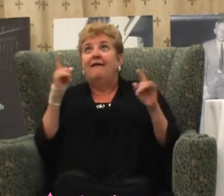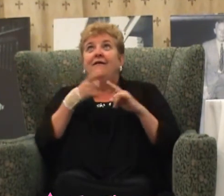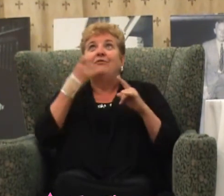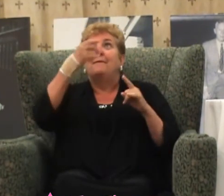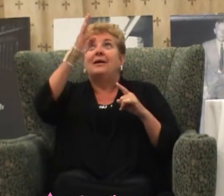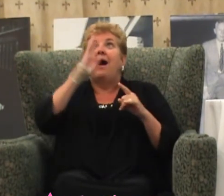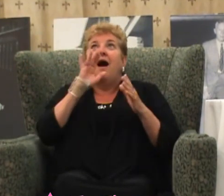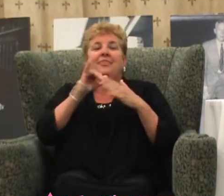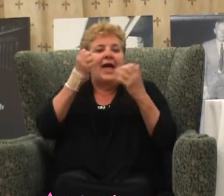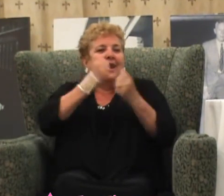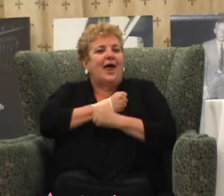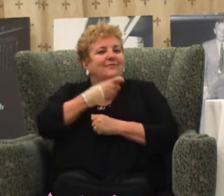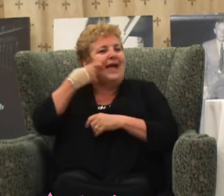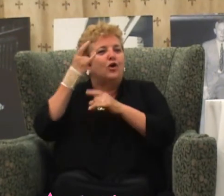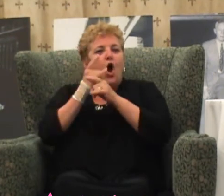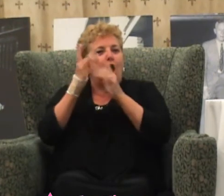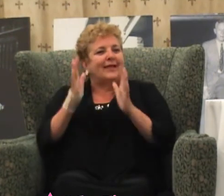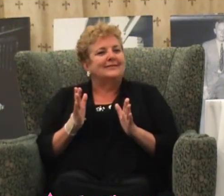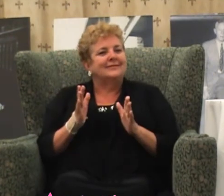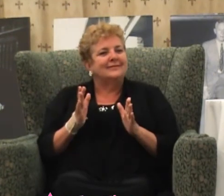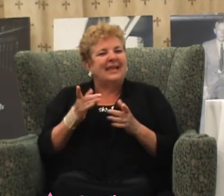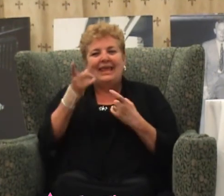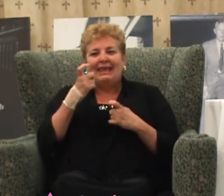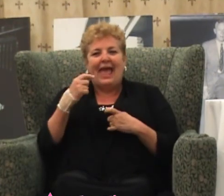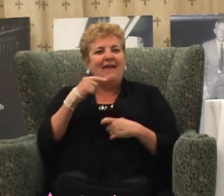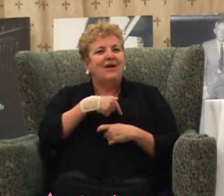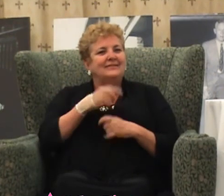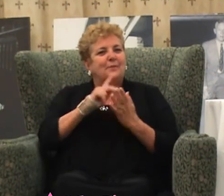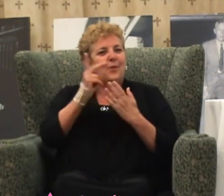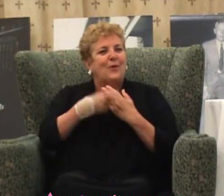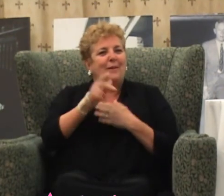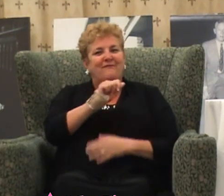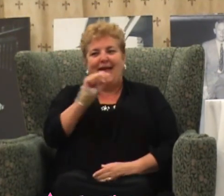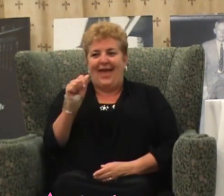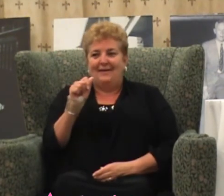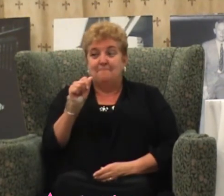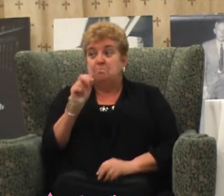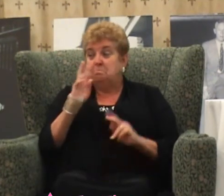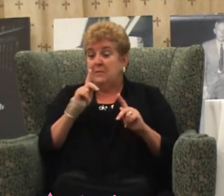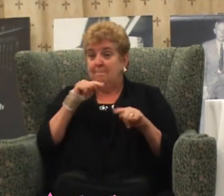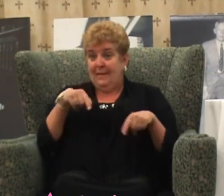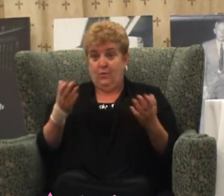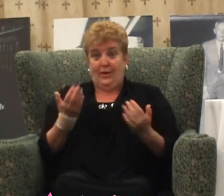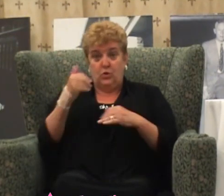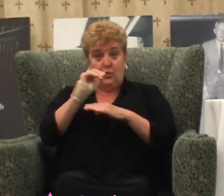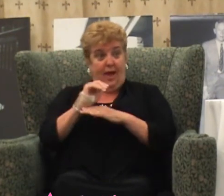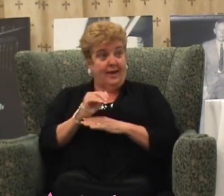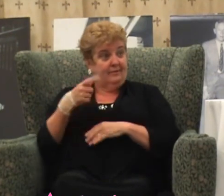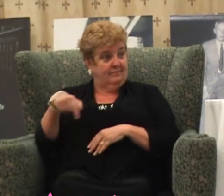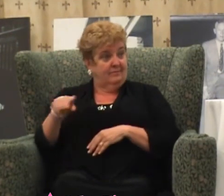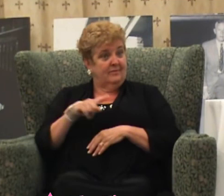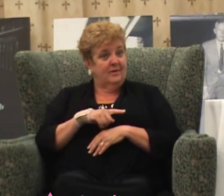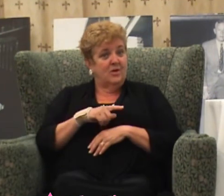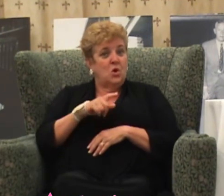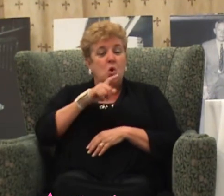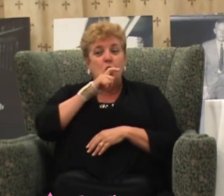alcoholics so much he gave us Alcoholics Anonymous. And there are people in this room tonight who will be handed that gift.